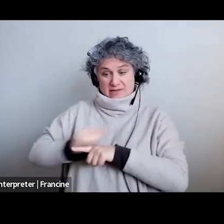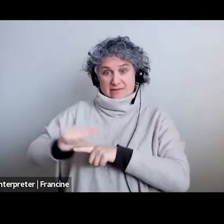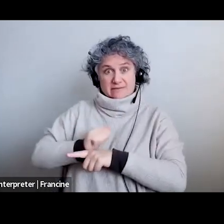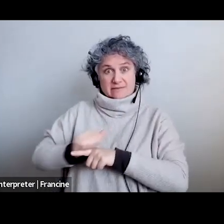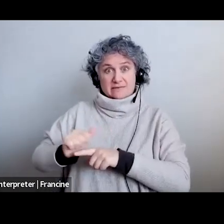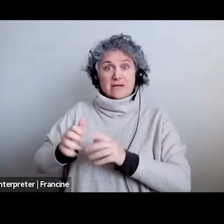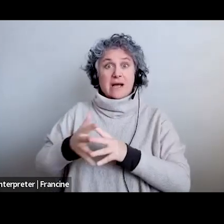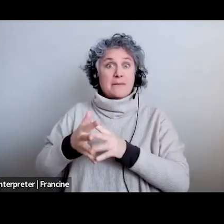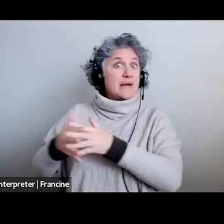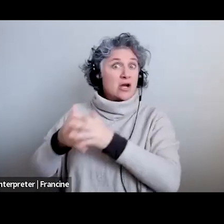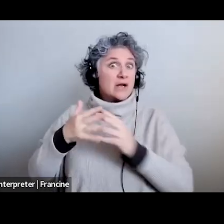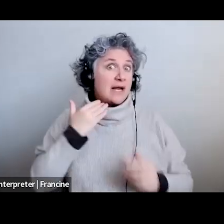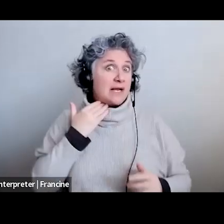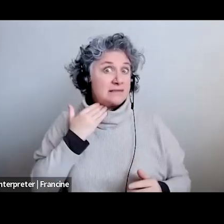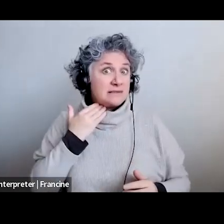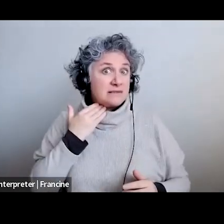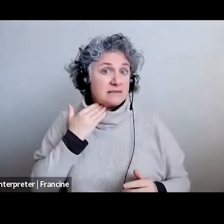accent